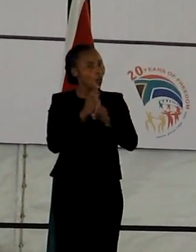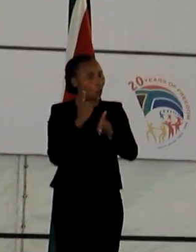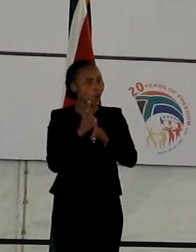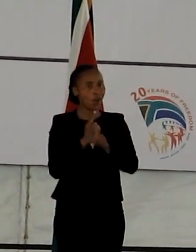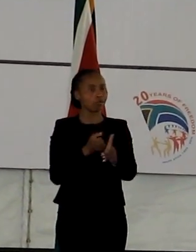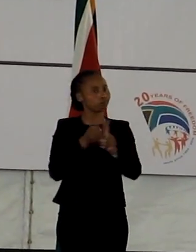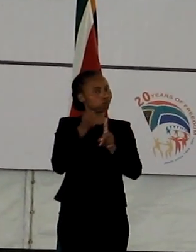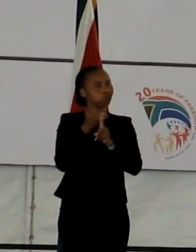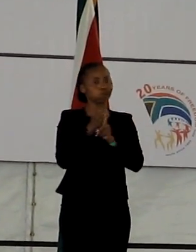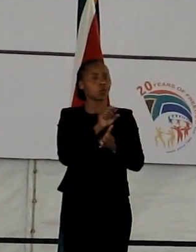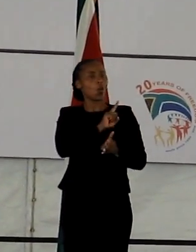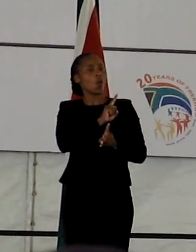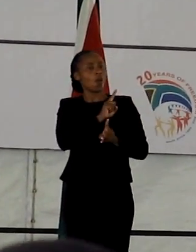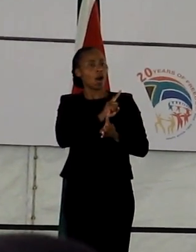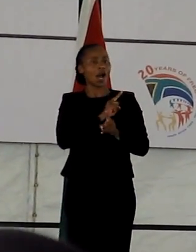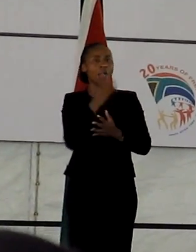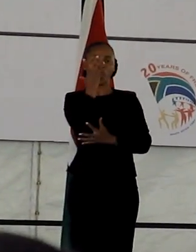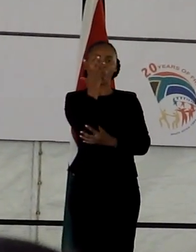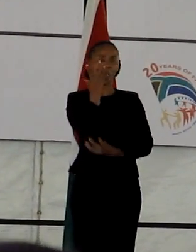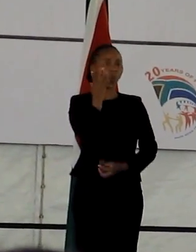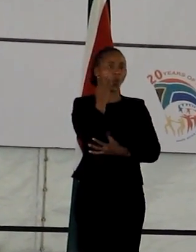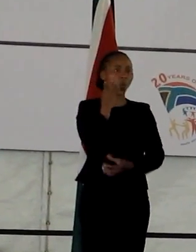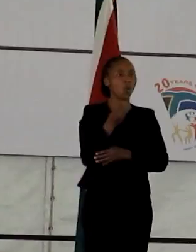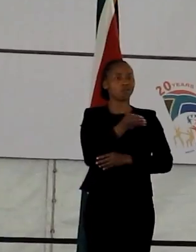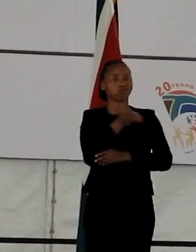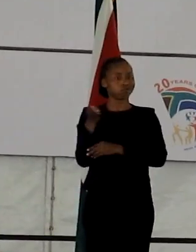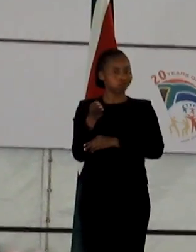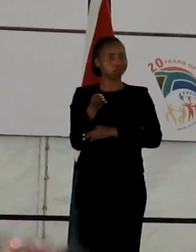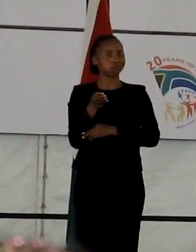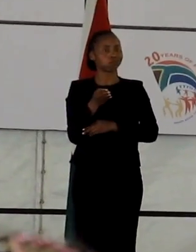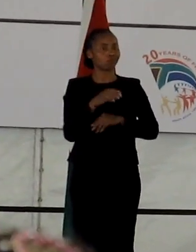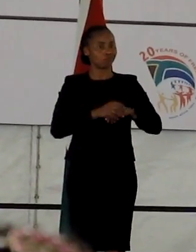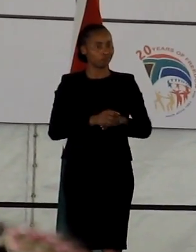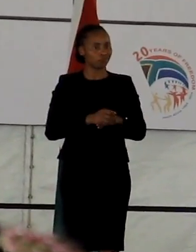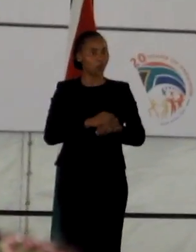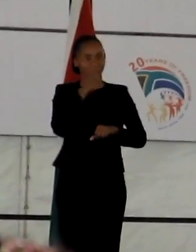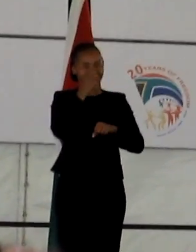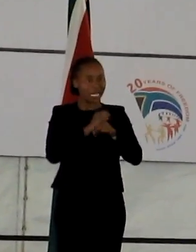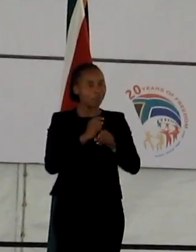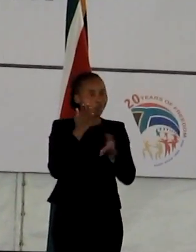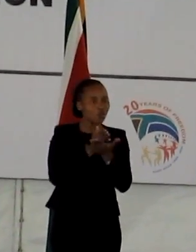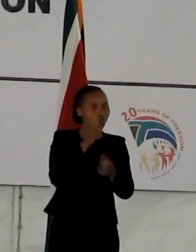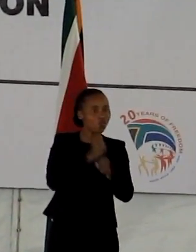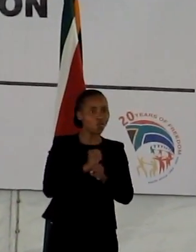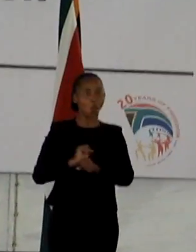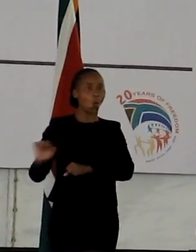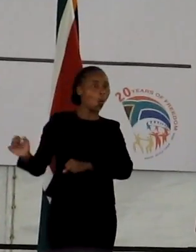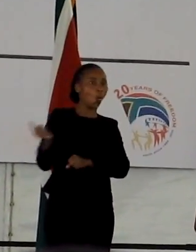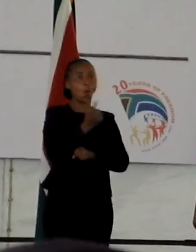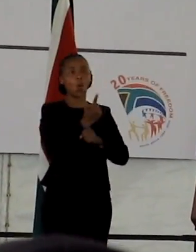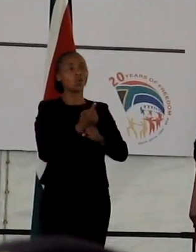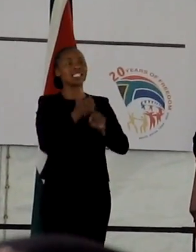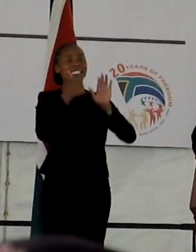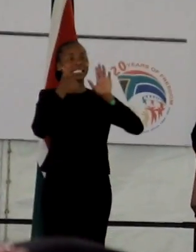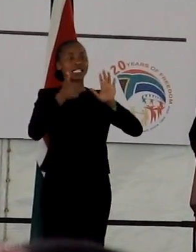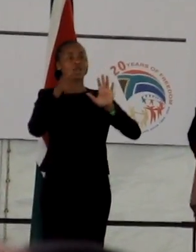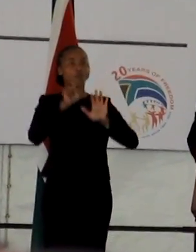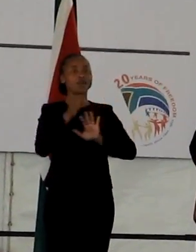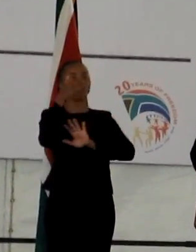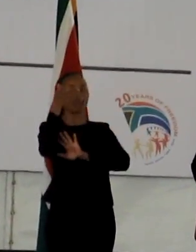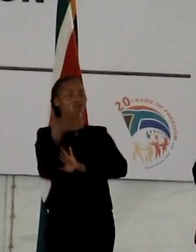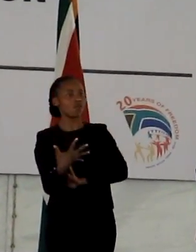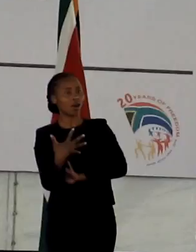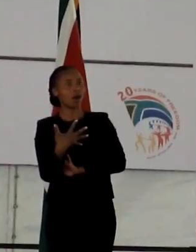levels of poverty. We cannot rest for as long as we have a high counter-count deficit of some 6.8% of our GDP